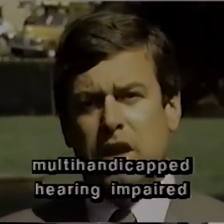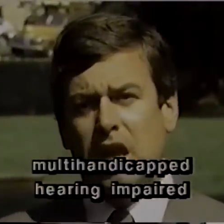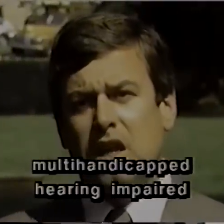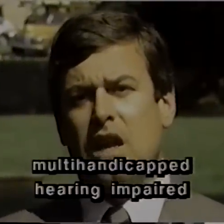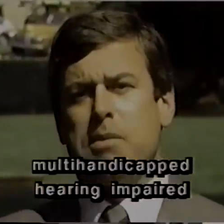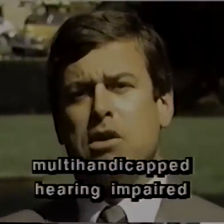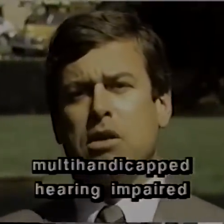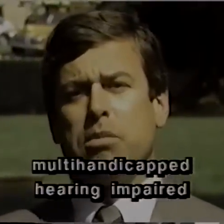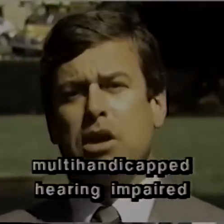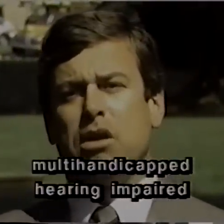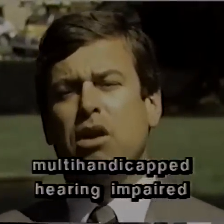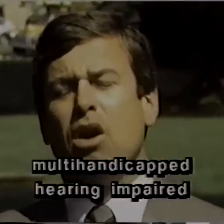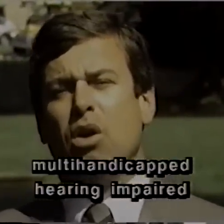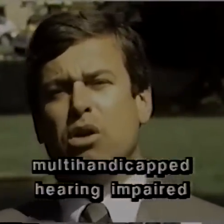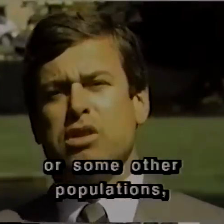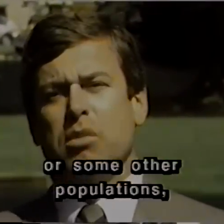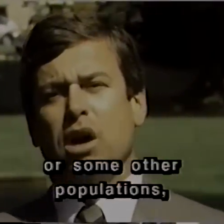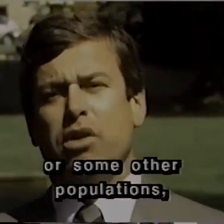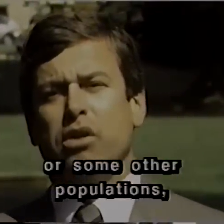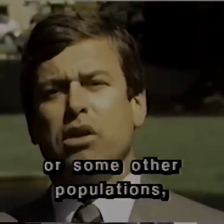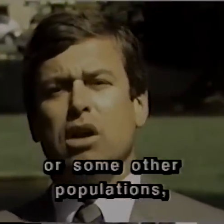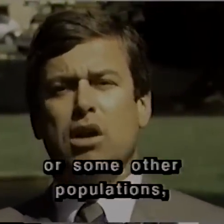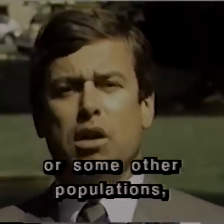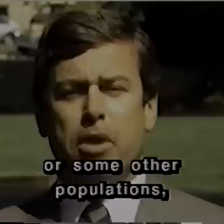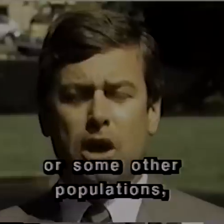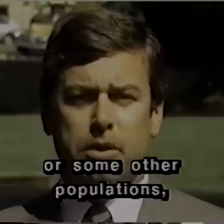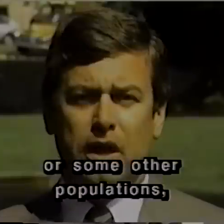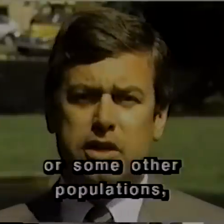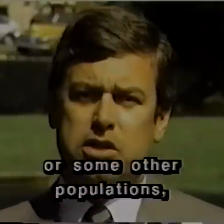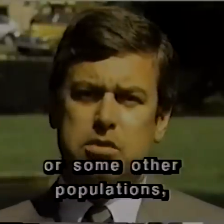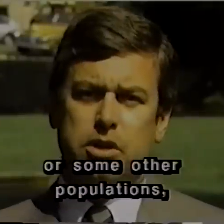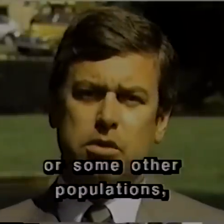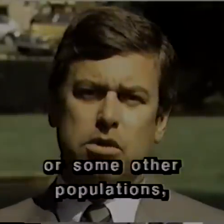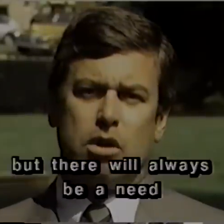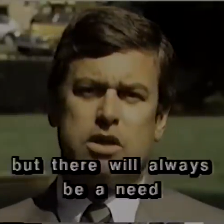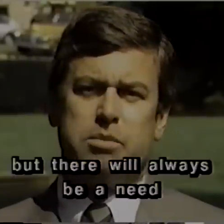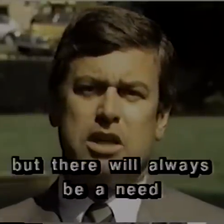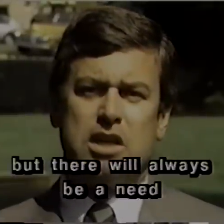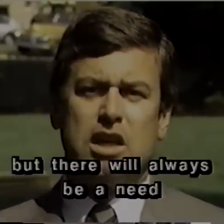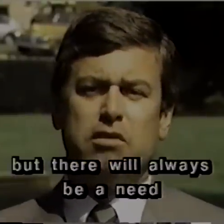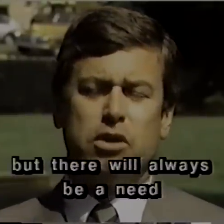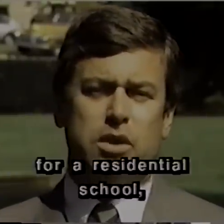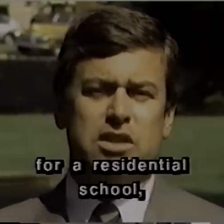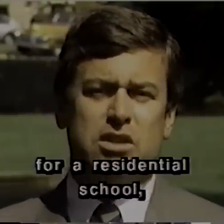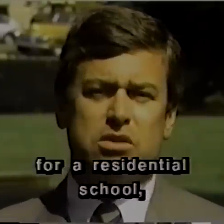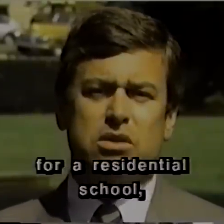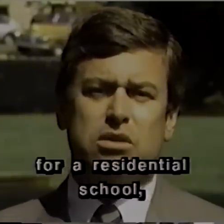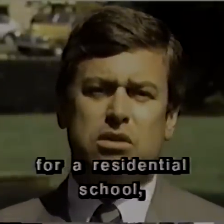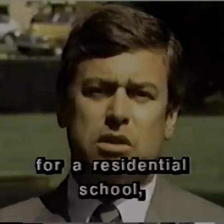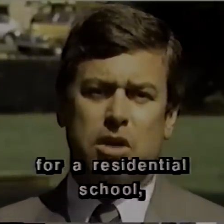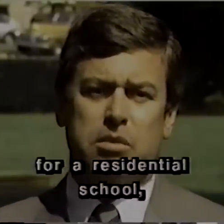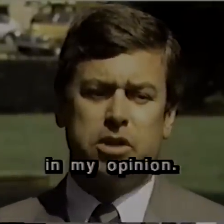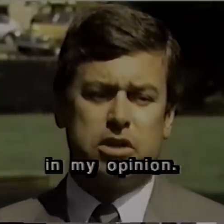handicapped hearing impaired or some other populations, but there will always be a need for a residential school, in my opinion.